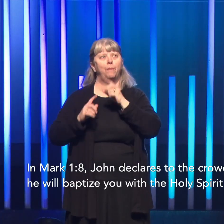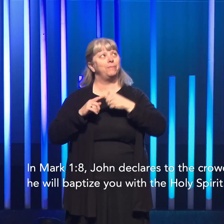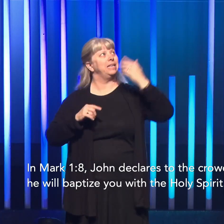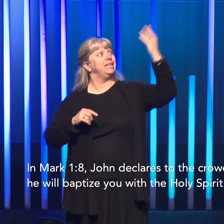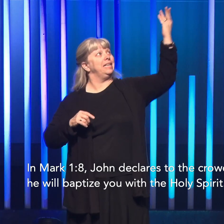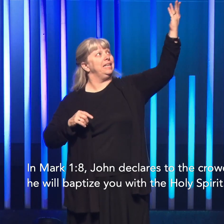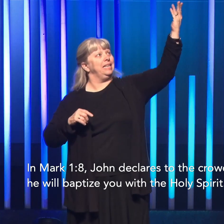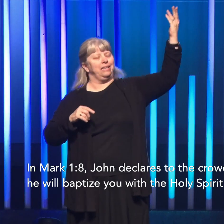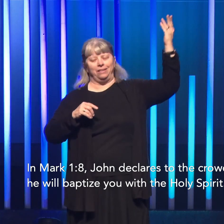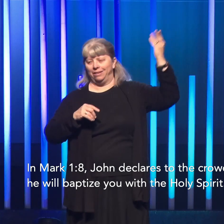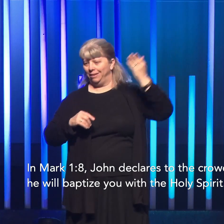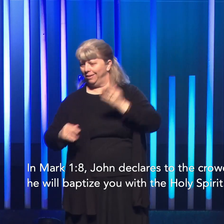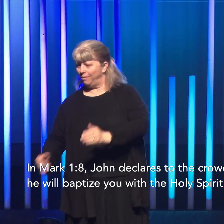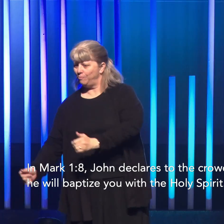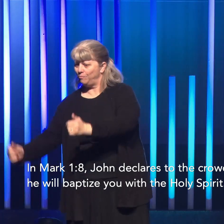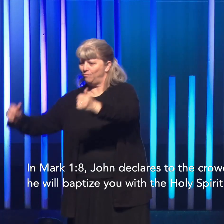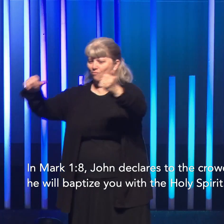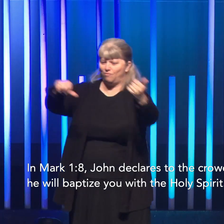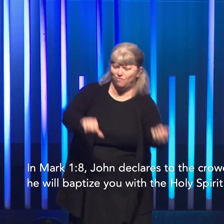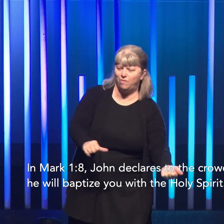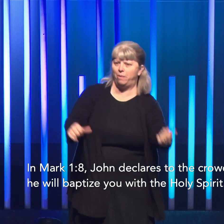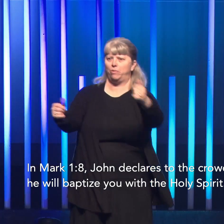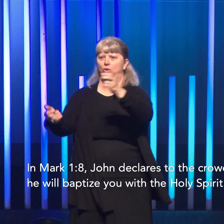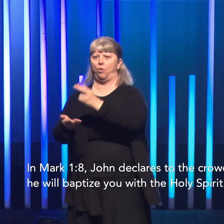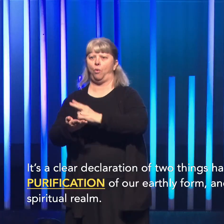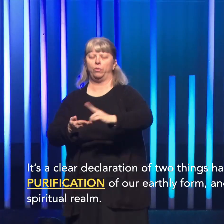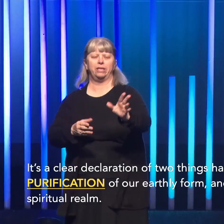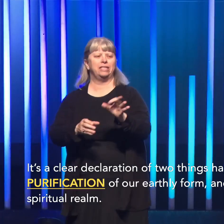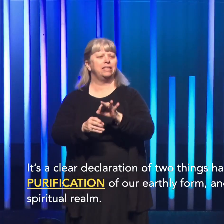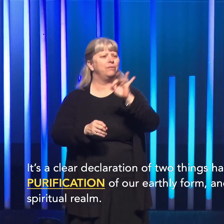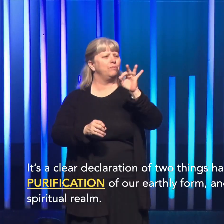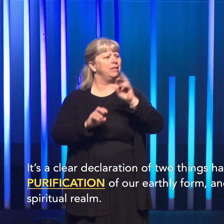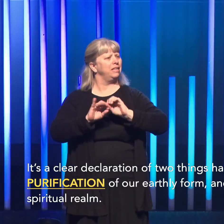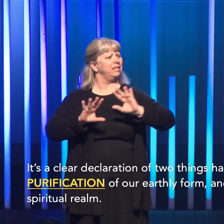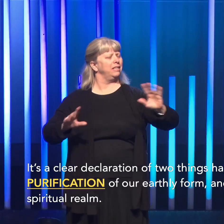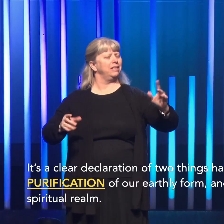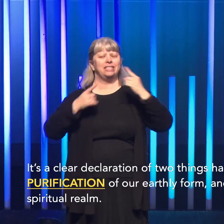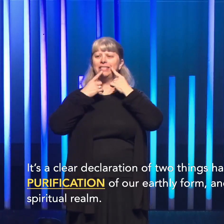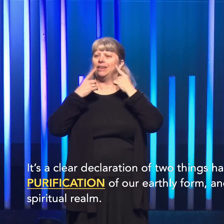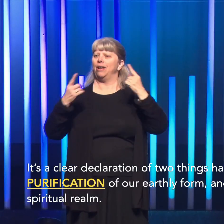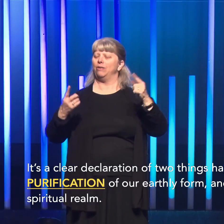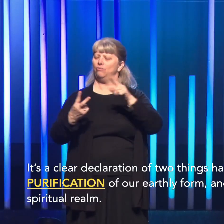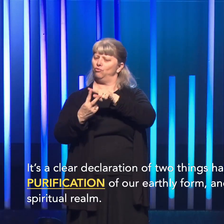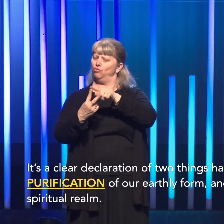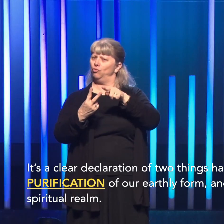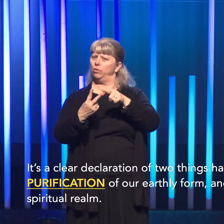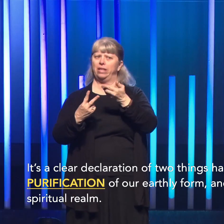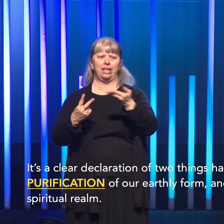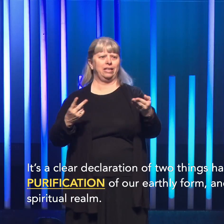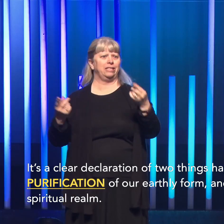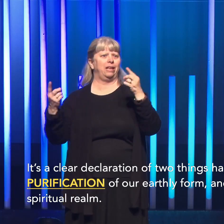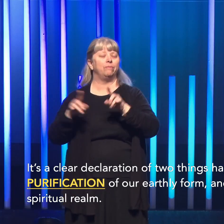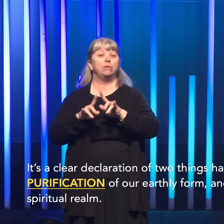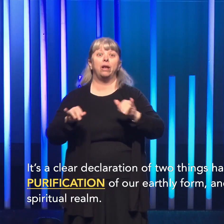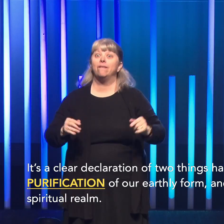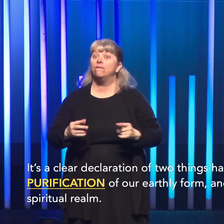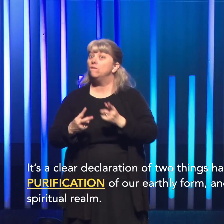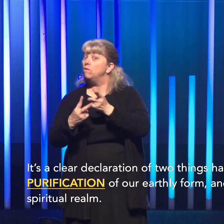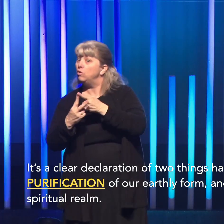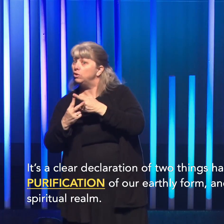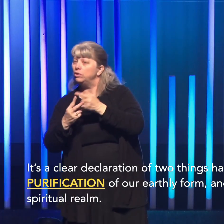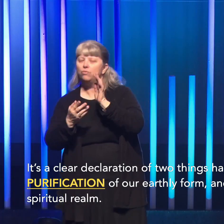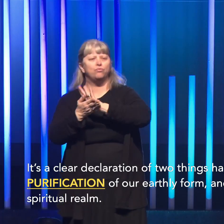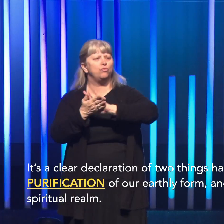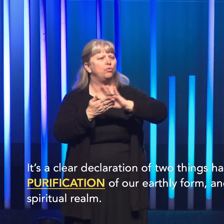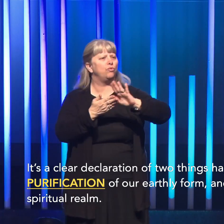will baptize you with the Holy Spirit. And it's a clear declaration of two things happening at once. One, the